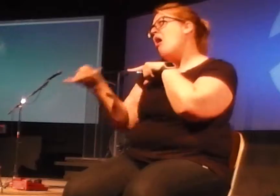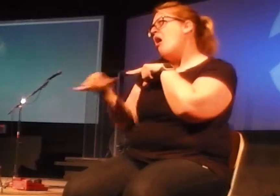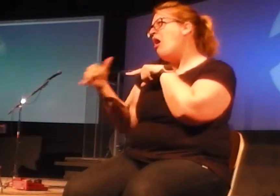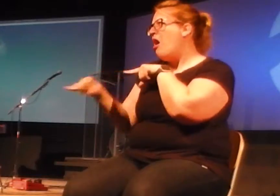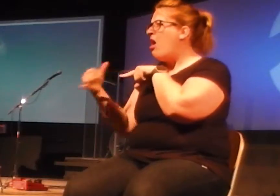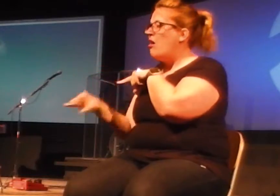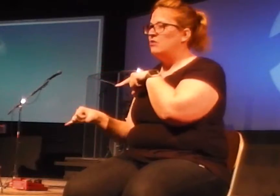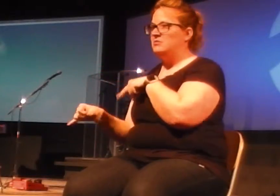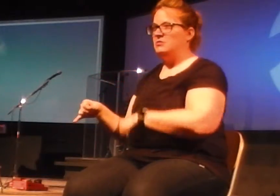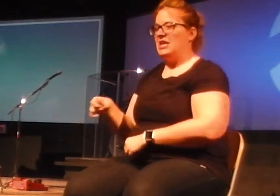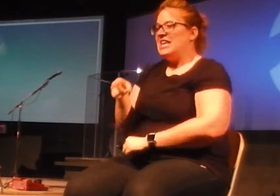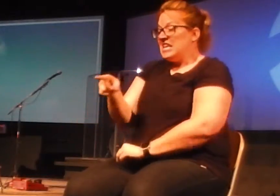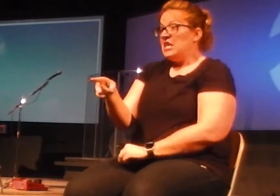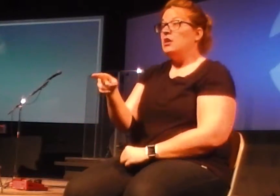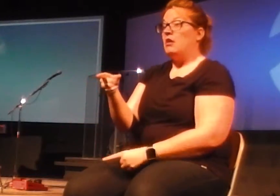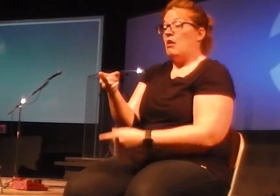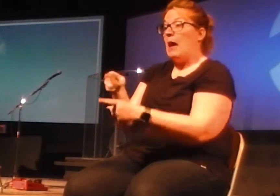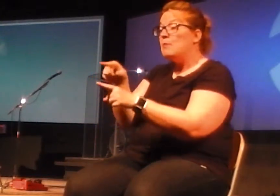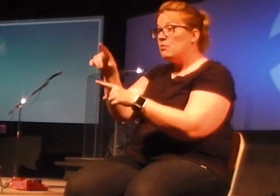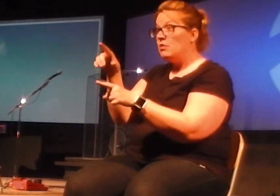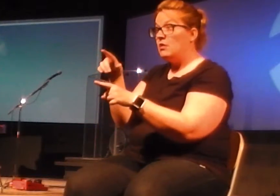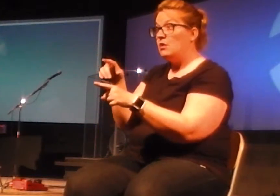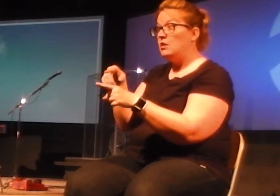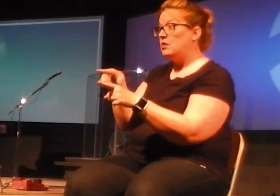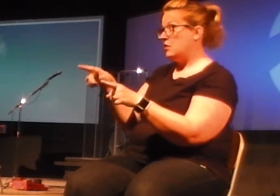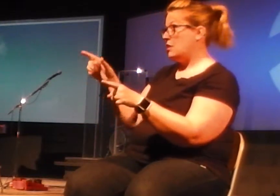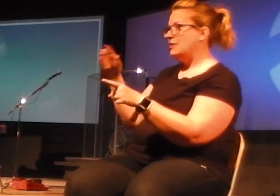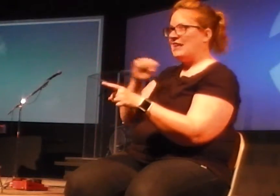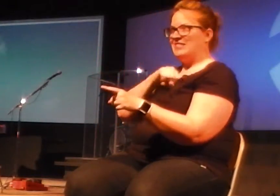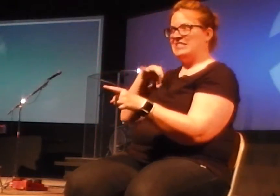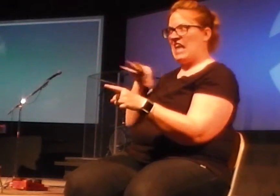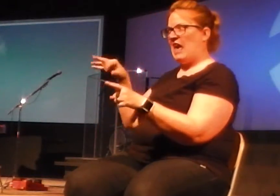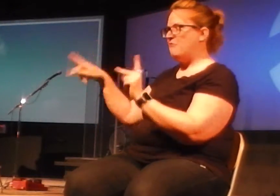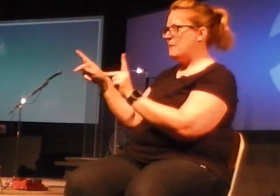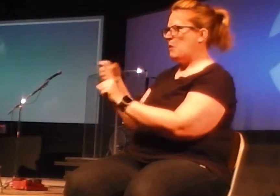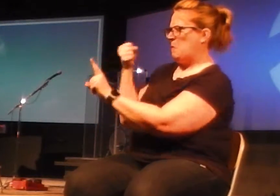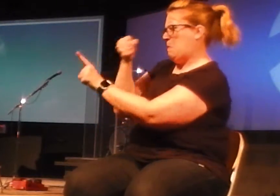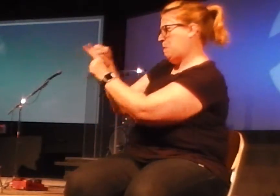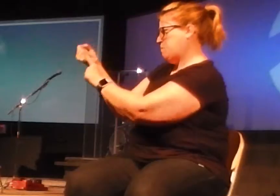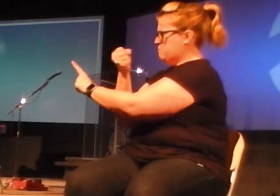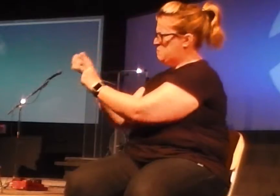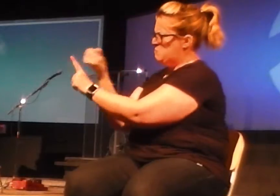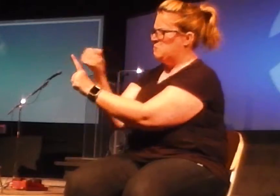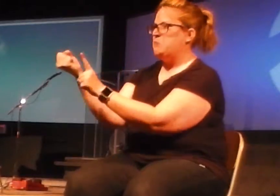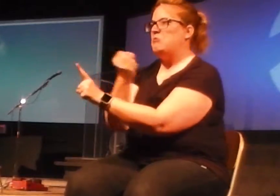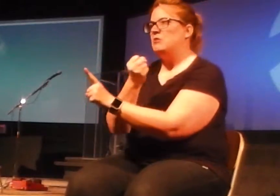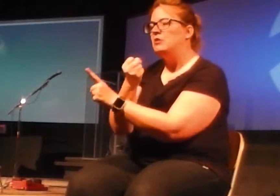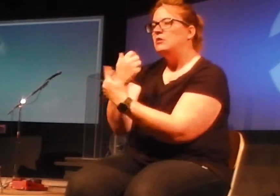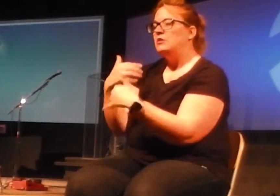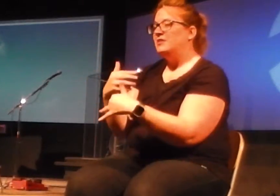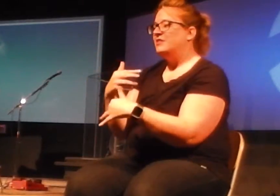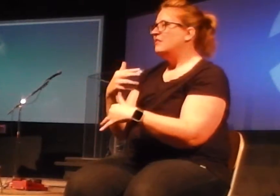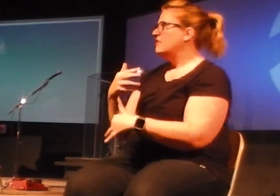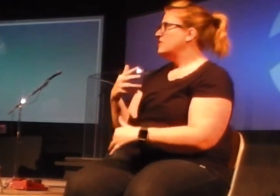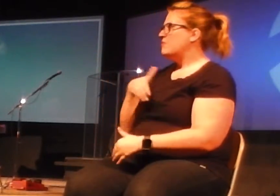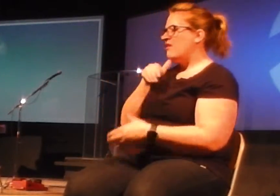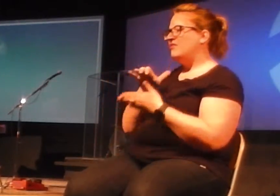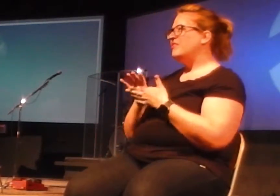Apparently this kid had assaulted a couple of staff members and some other people. And so Carrie just said the whole day was spent trying